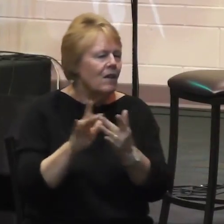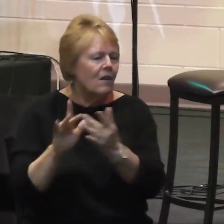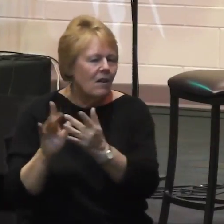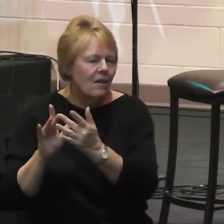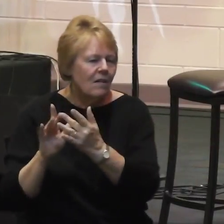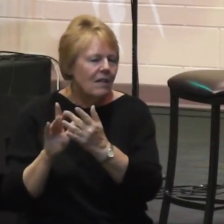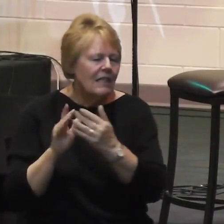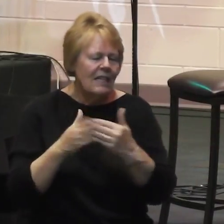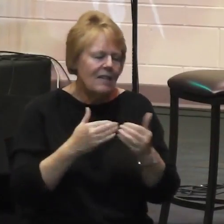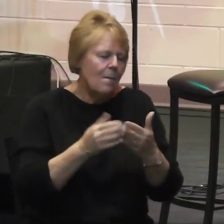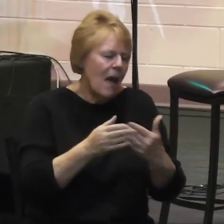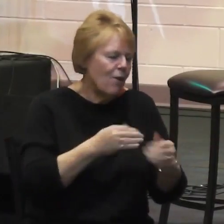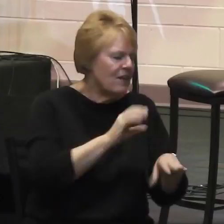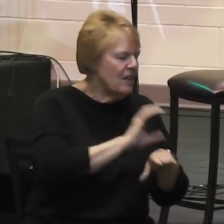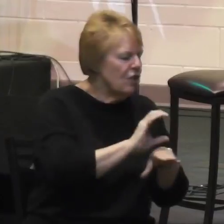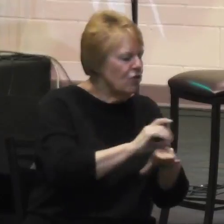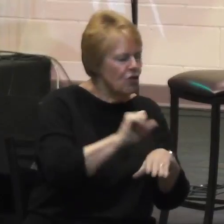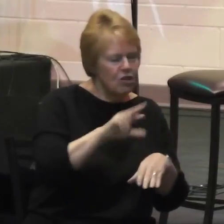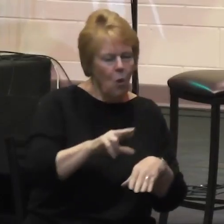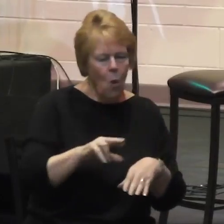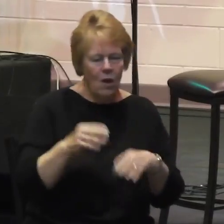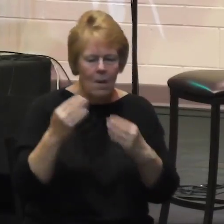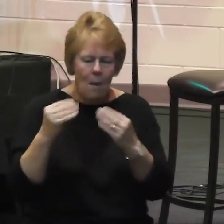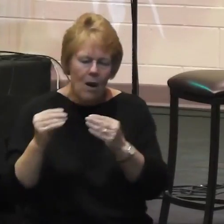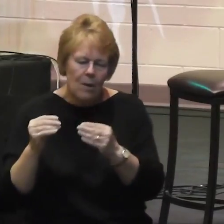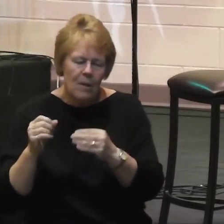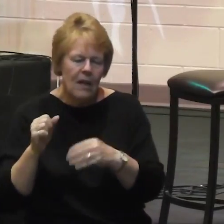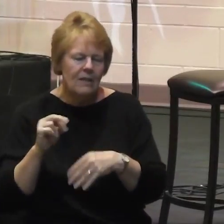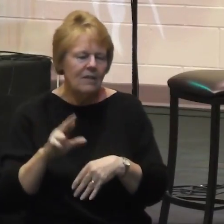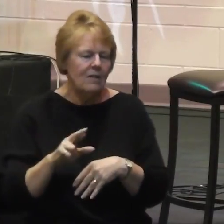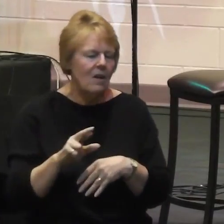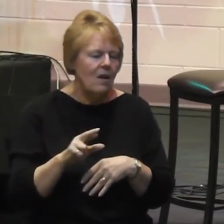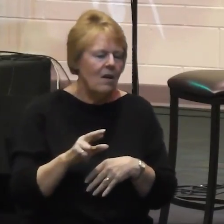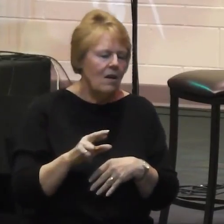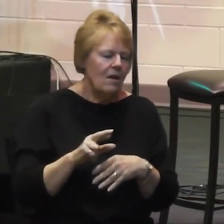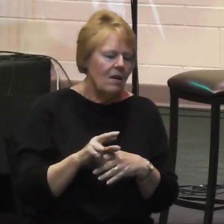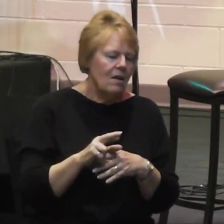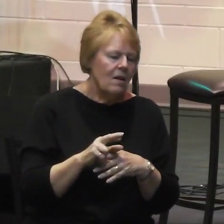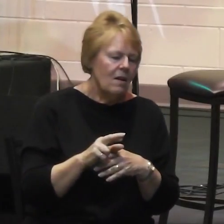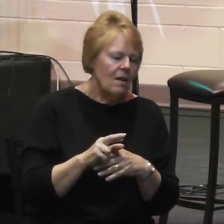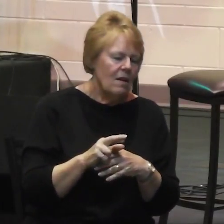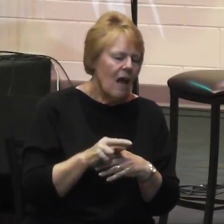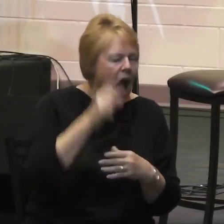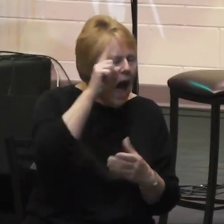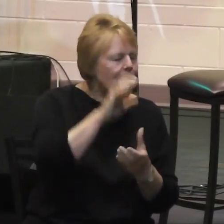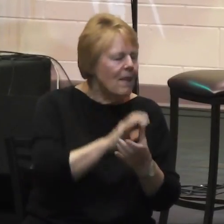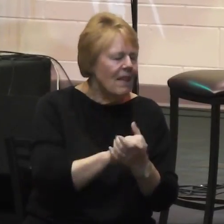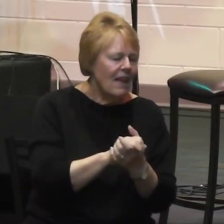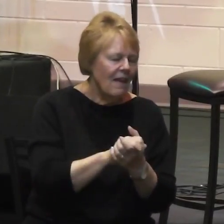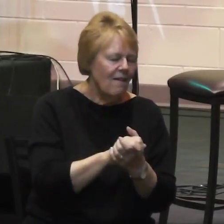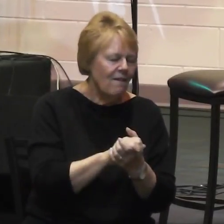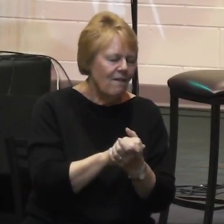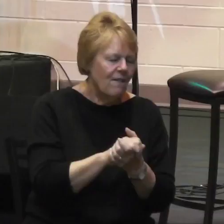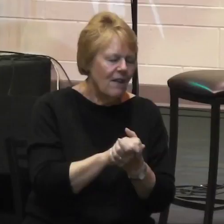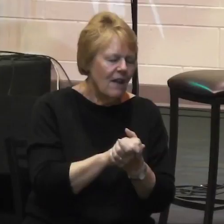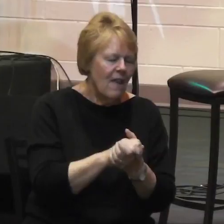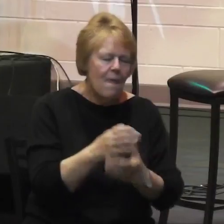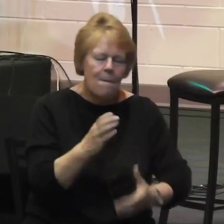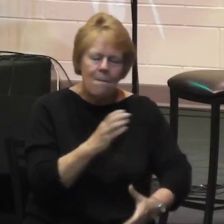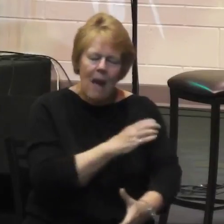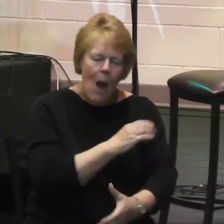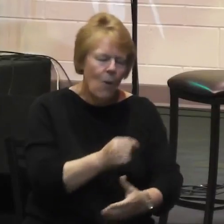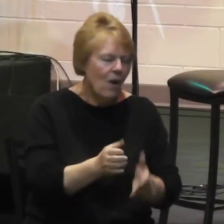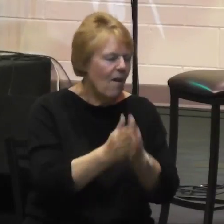marketplace, influencing the world for the better. I believe in the power of the prayer